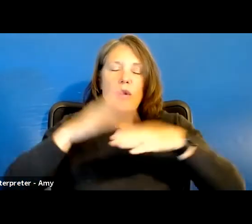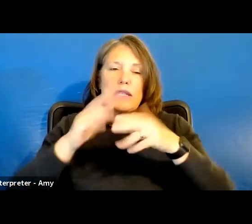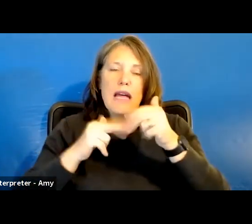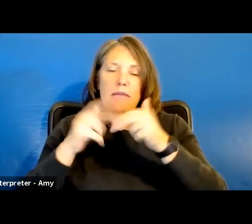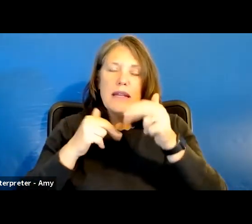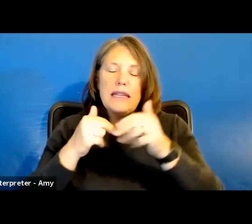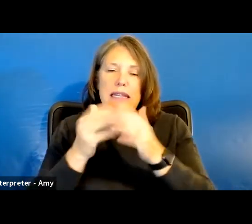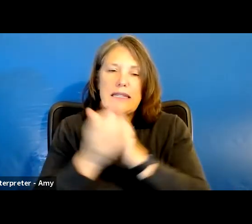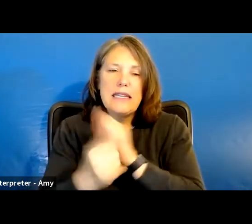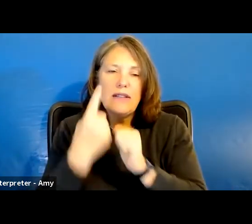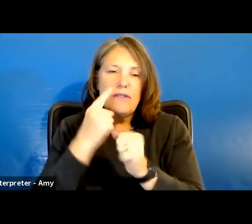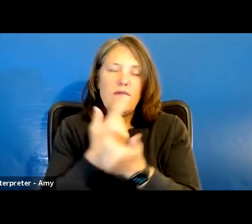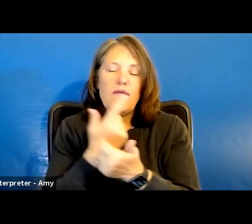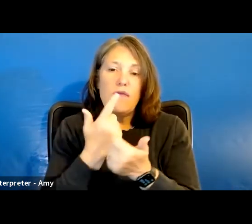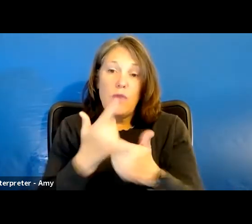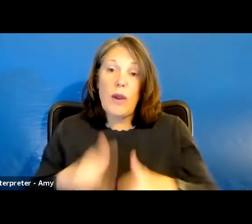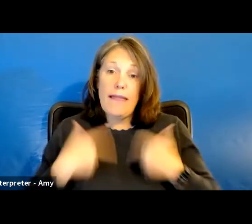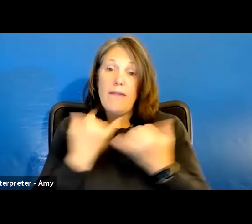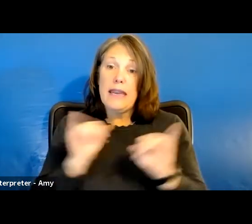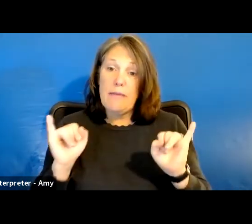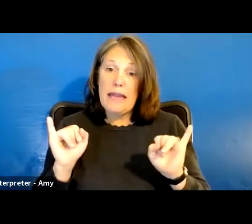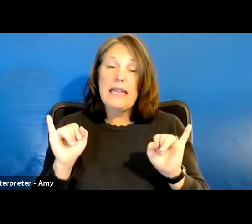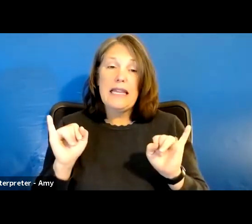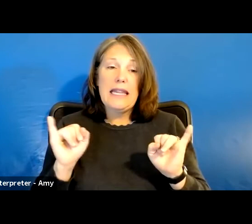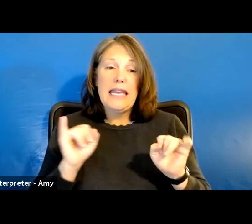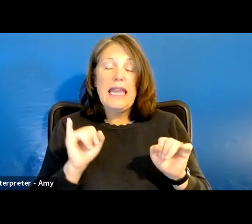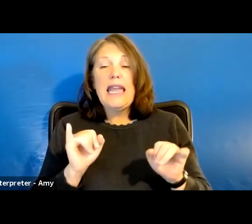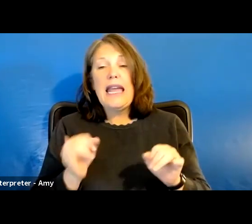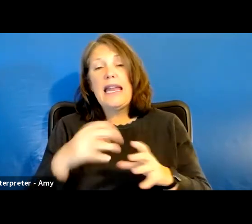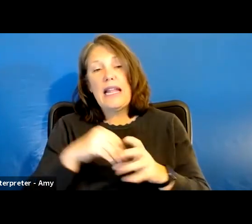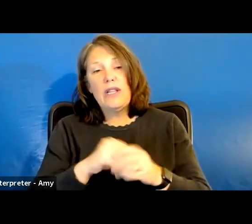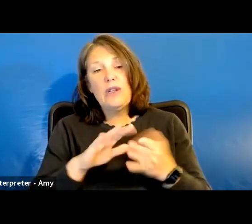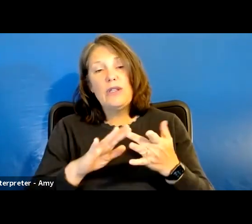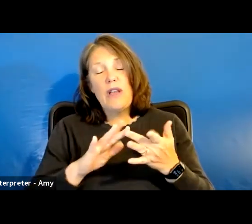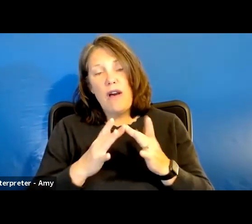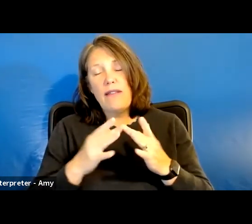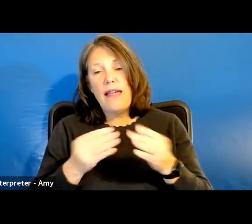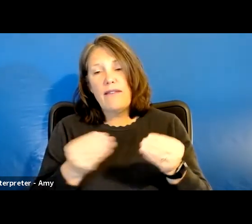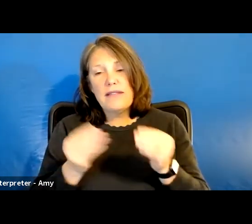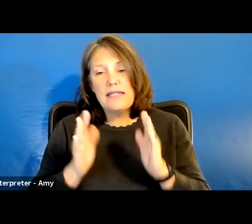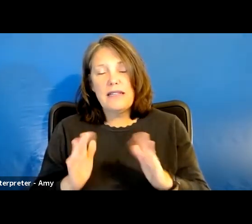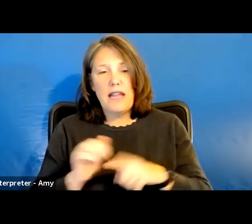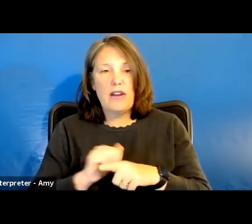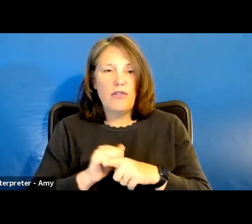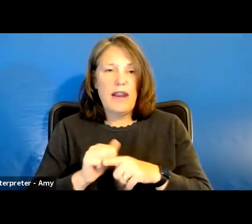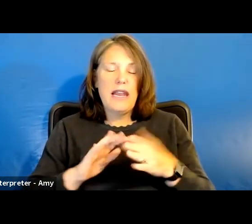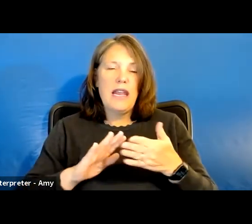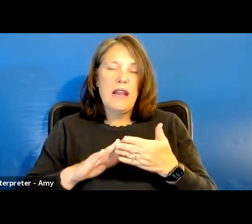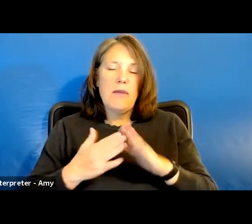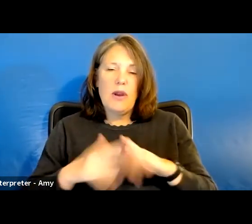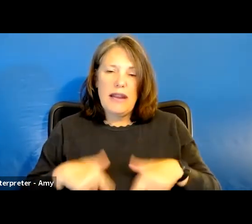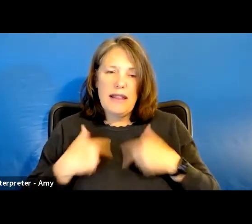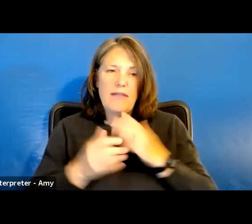skills for living independently, and it includes an online facilitator training. Community living skills